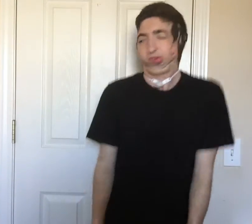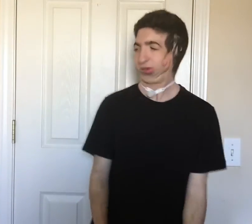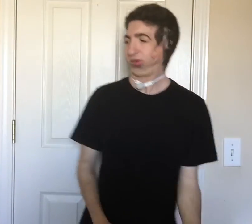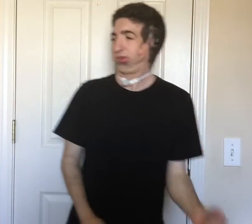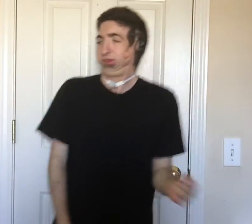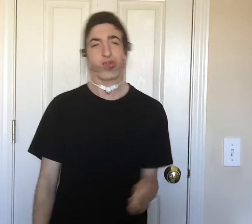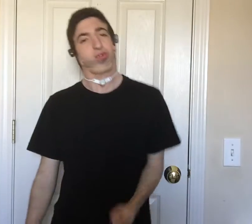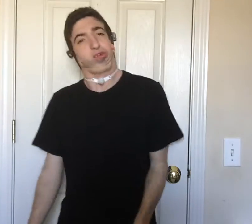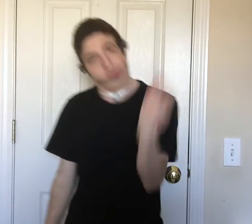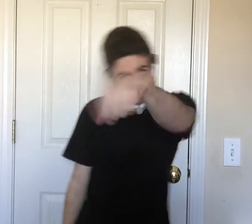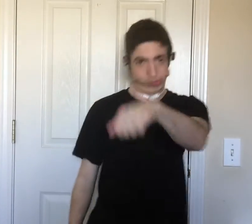Yeah.